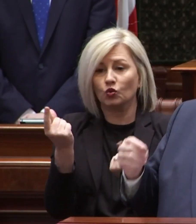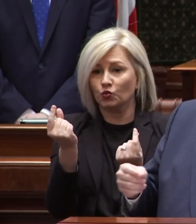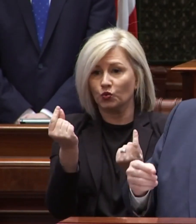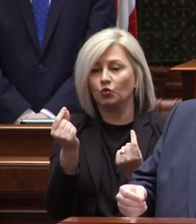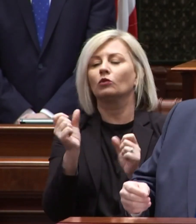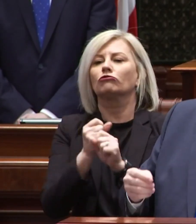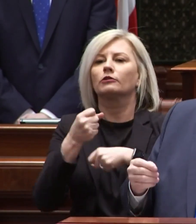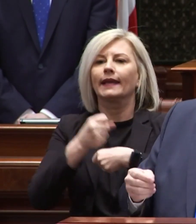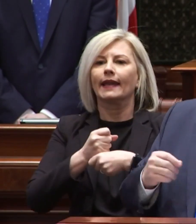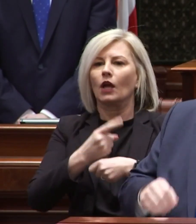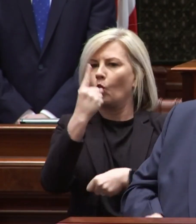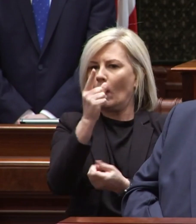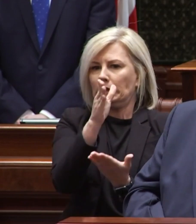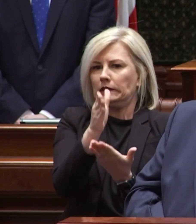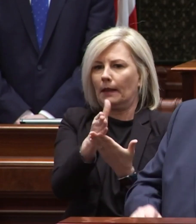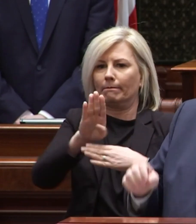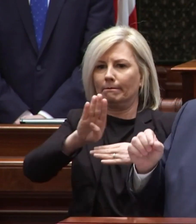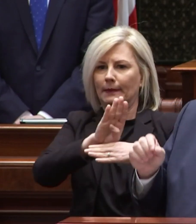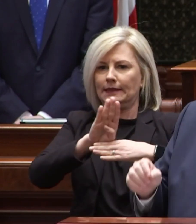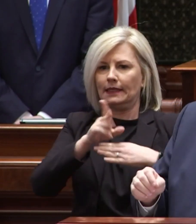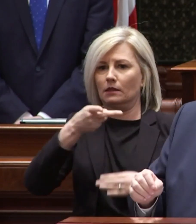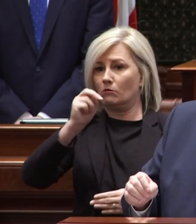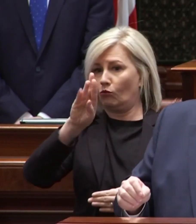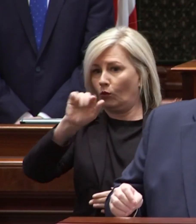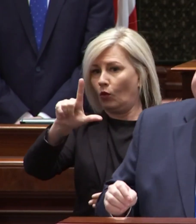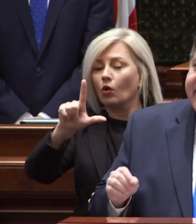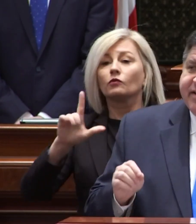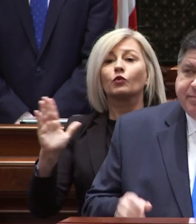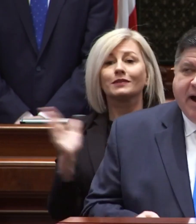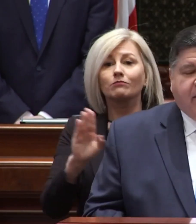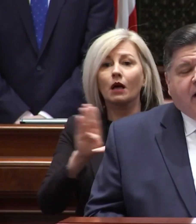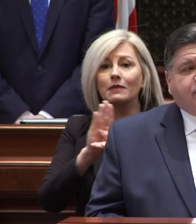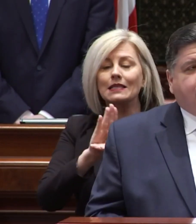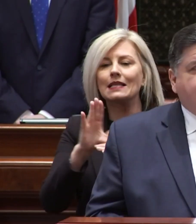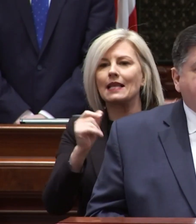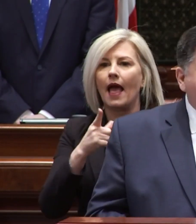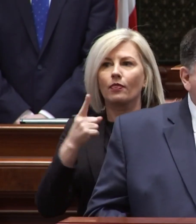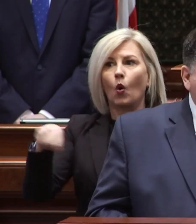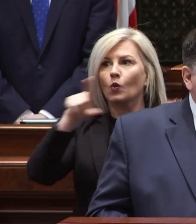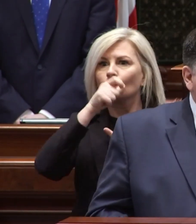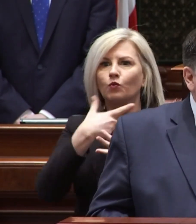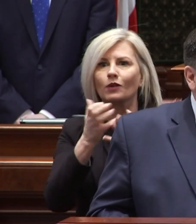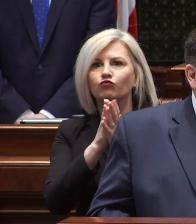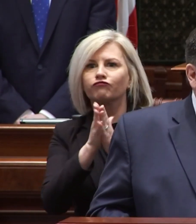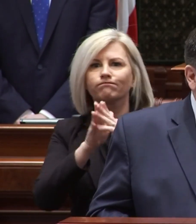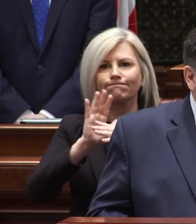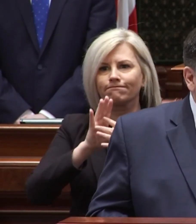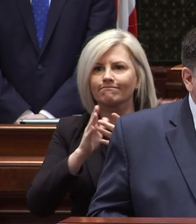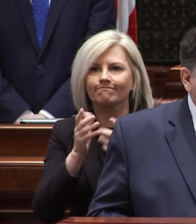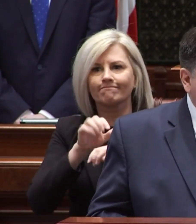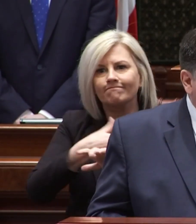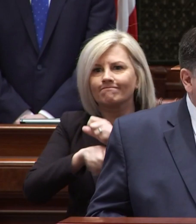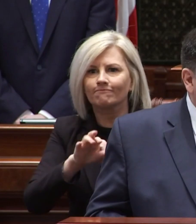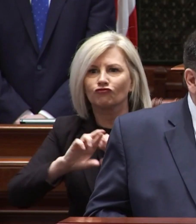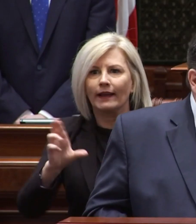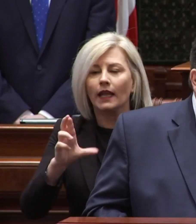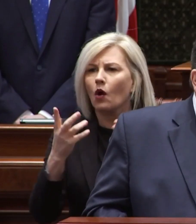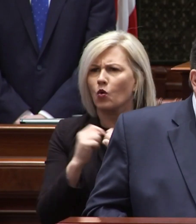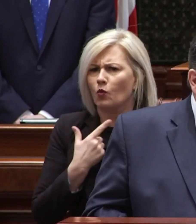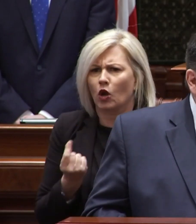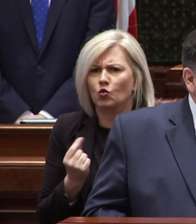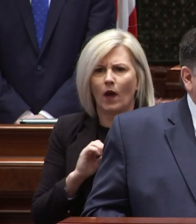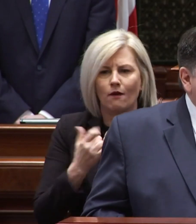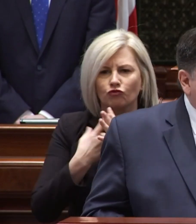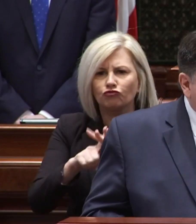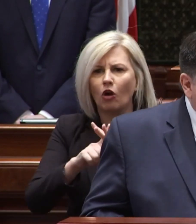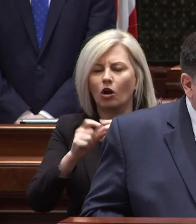creating a one-stop business portal to help small businesses and aspiring entrepreneurs figure out what they need to do to start and grow